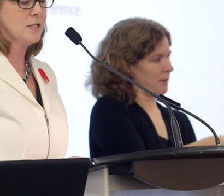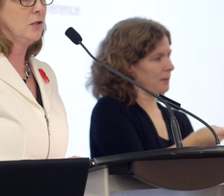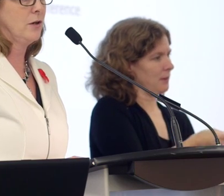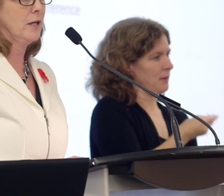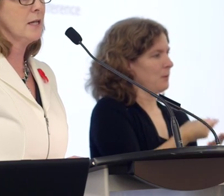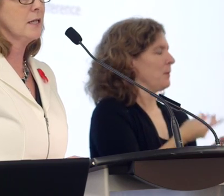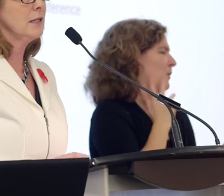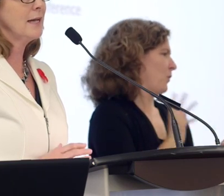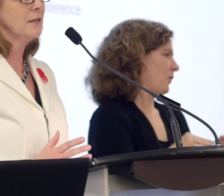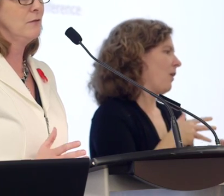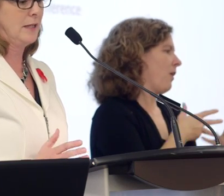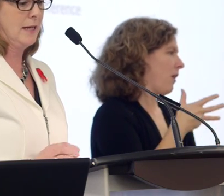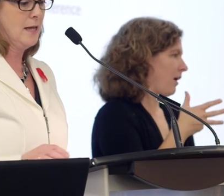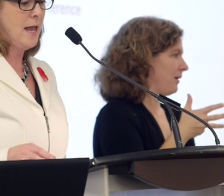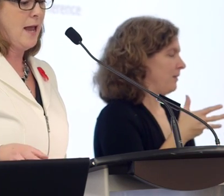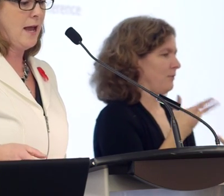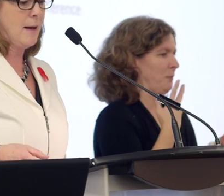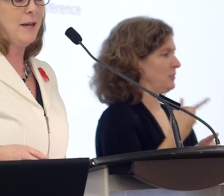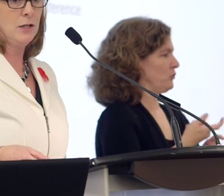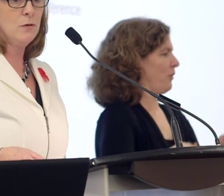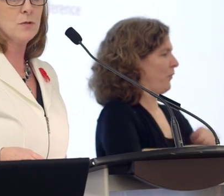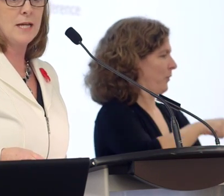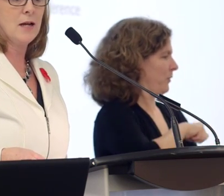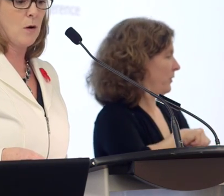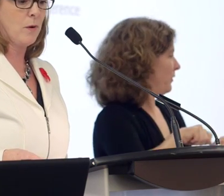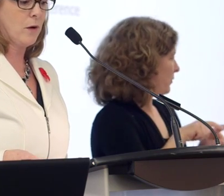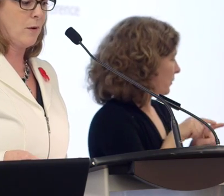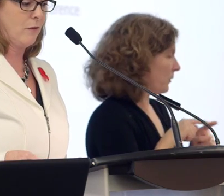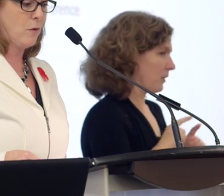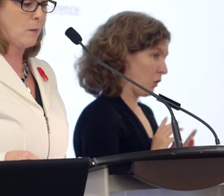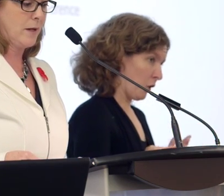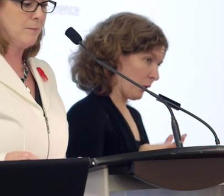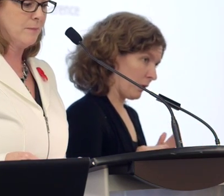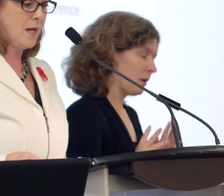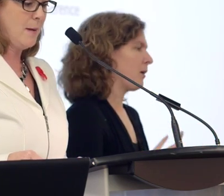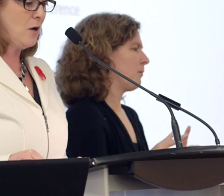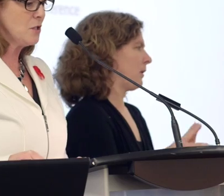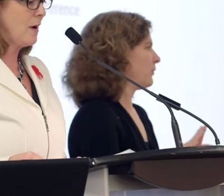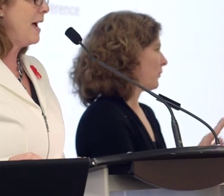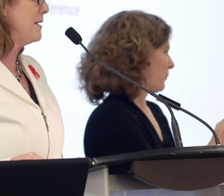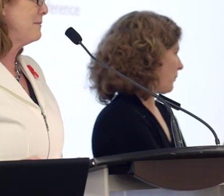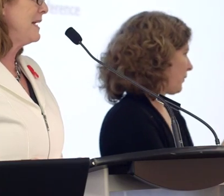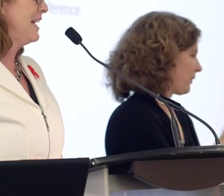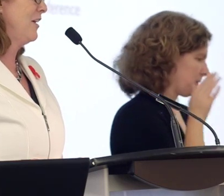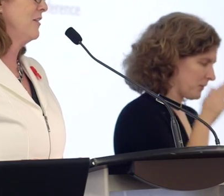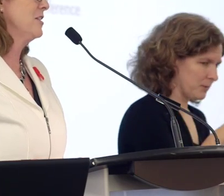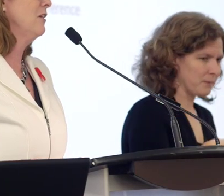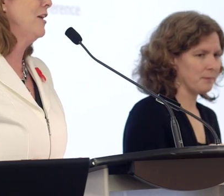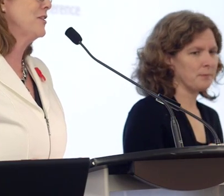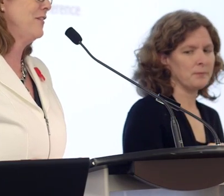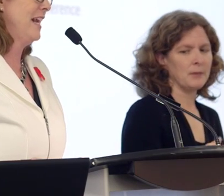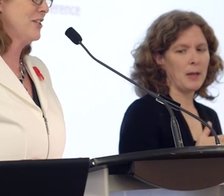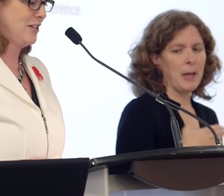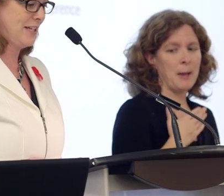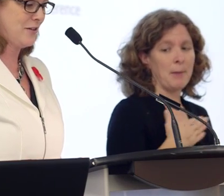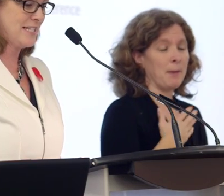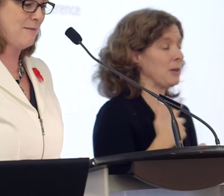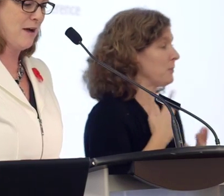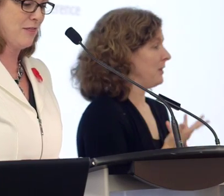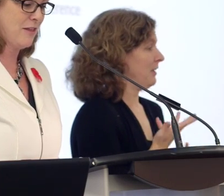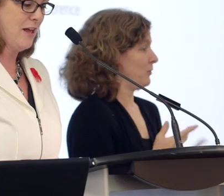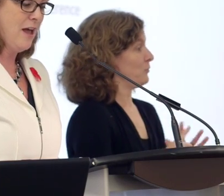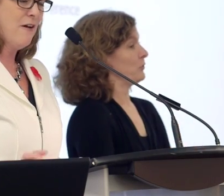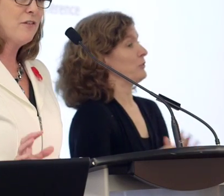for us to learn collectively and use in our work going forward. I'm also happy to be here to launch Financial